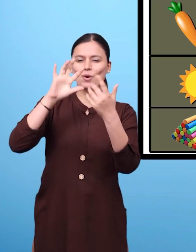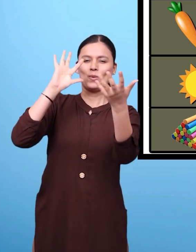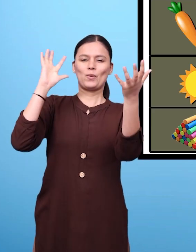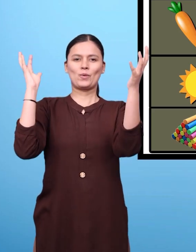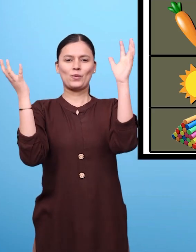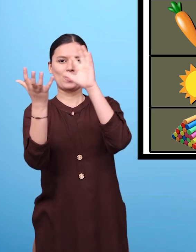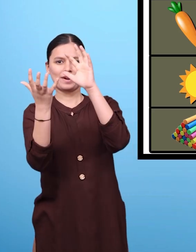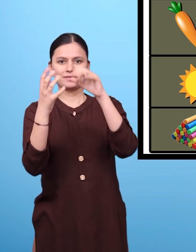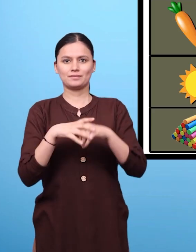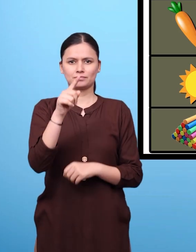and earth